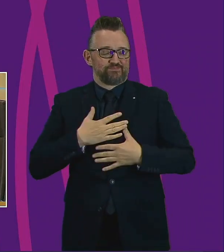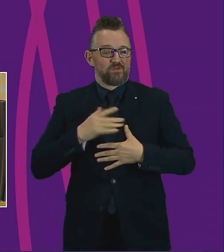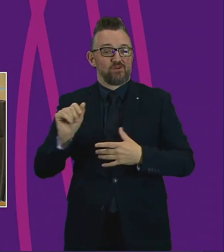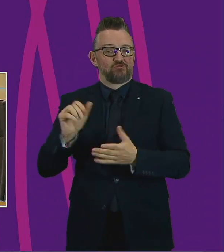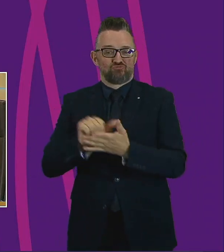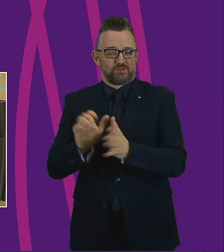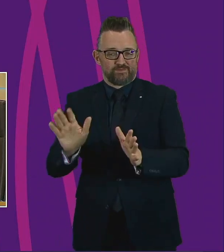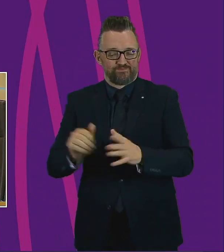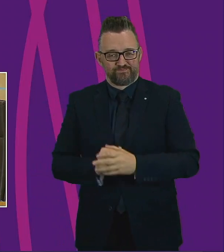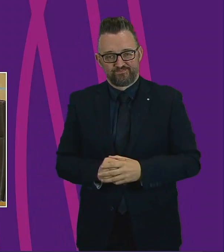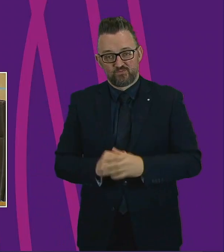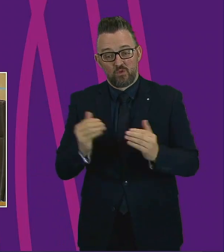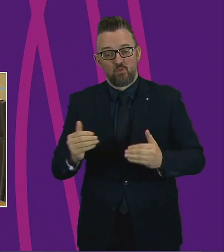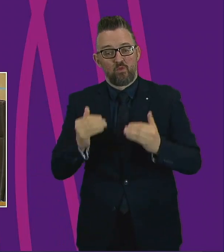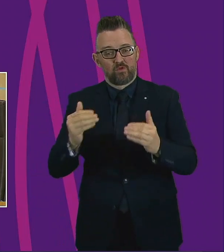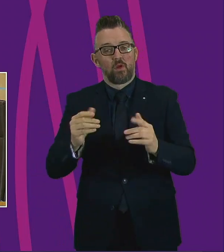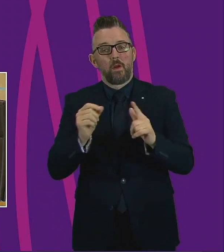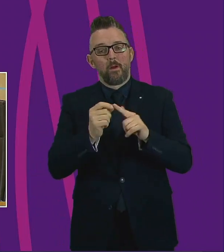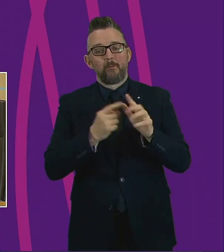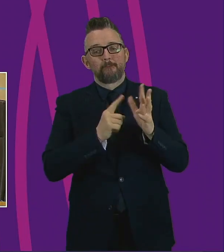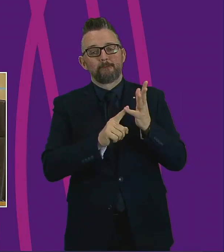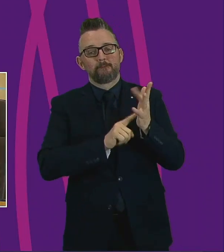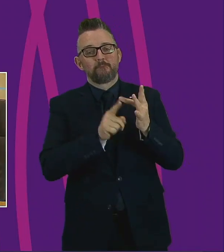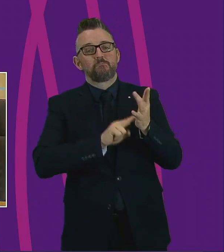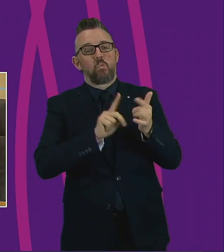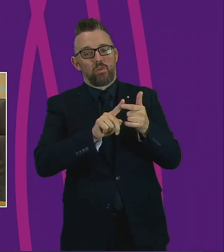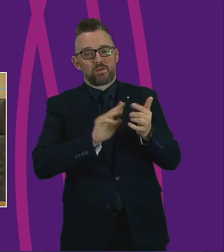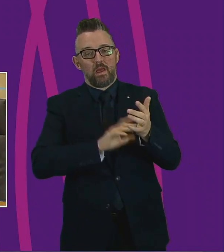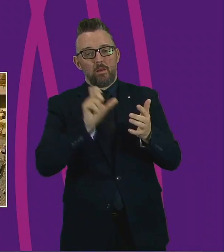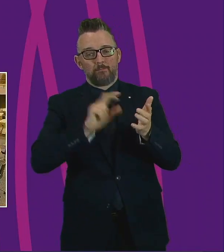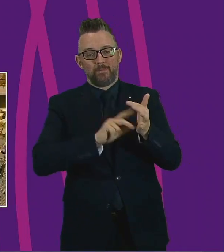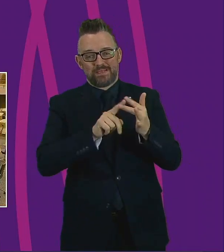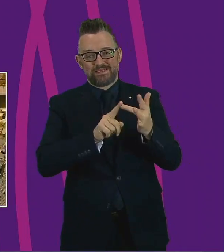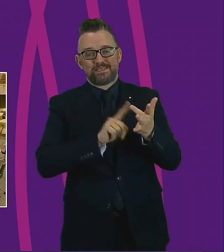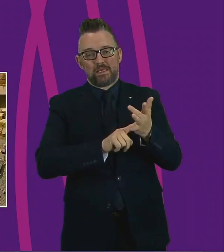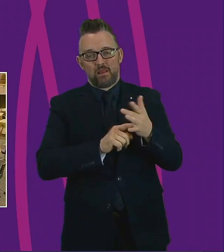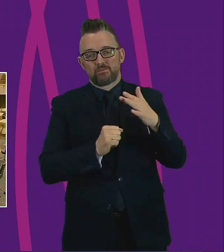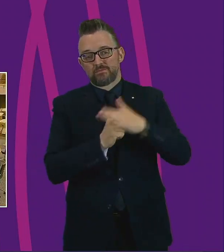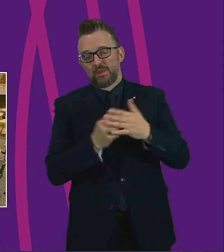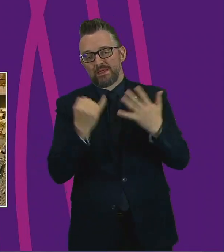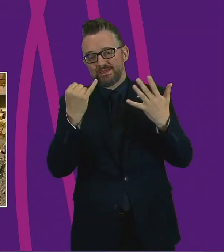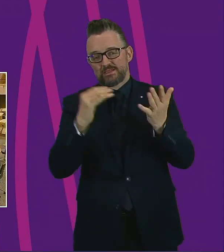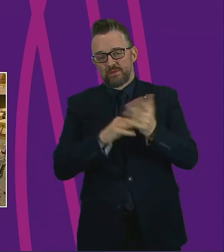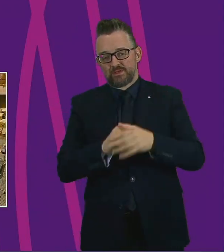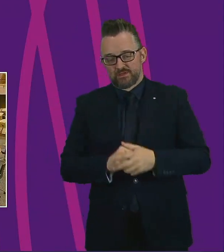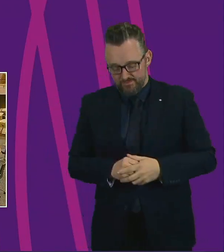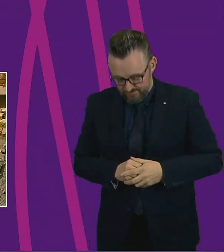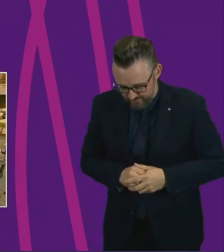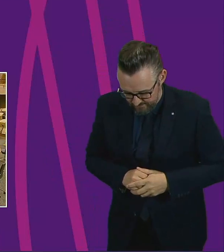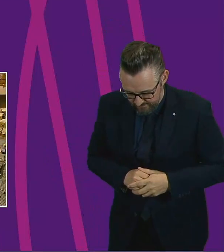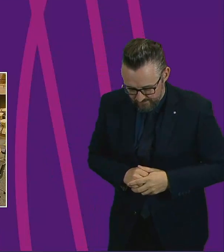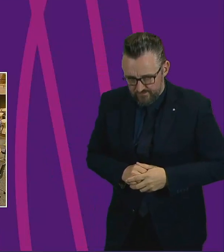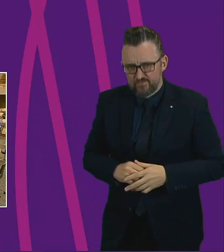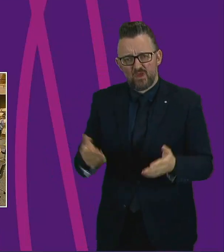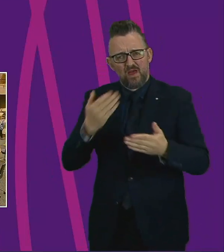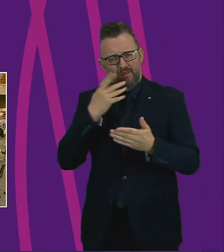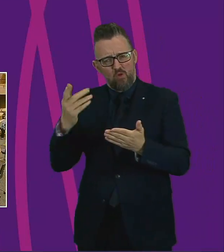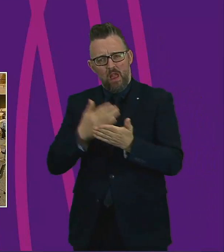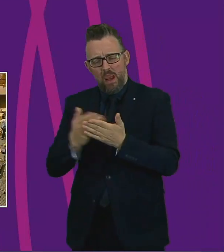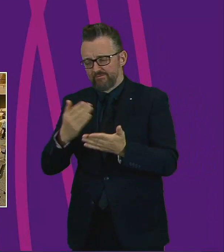And we move on please to Pauline McNeill for up to six minutes. Thank you for clearing that up, Presenting Officer.